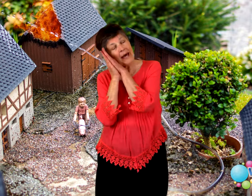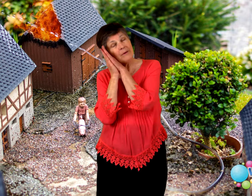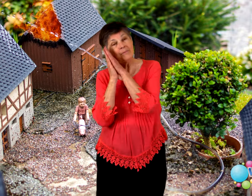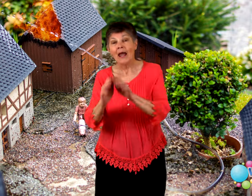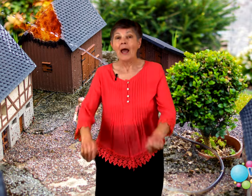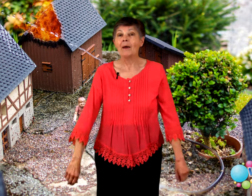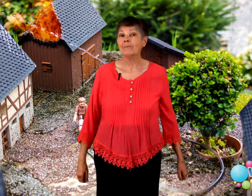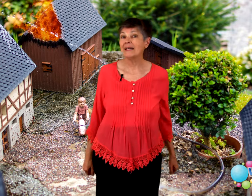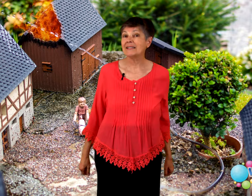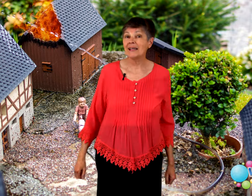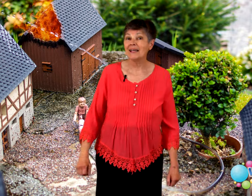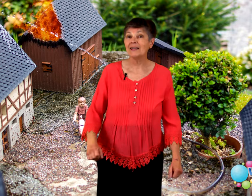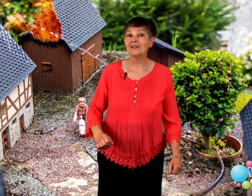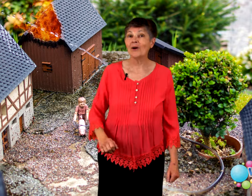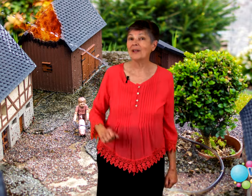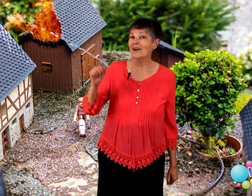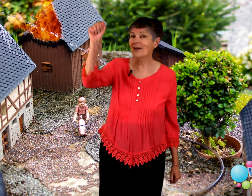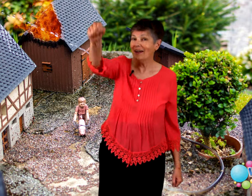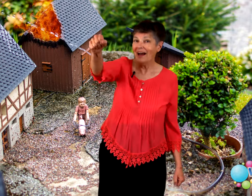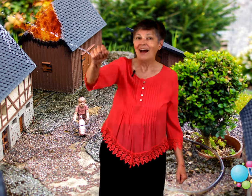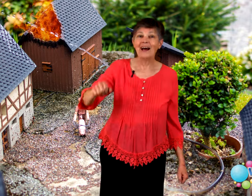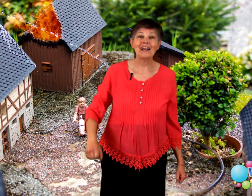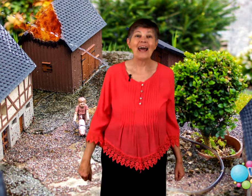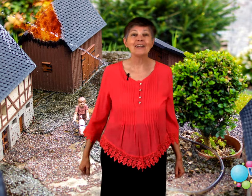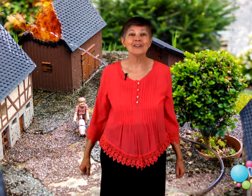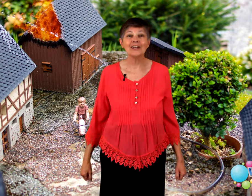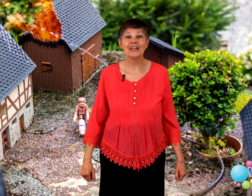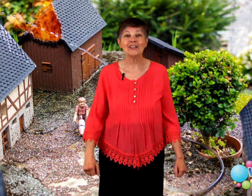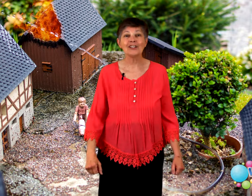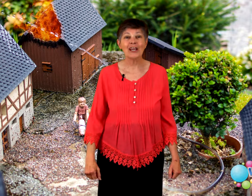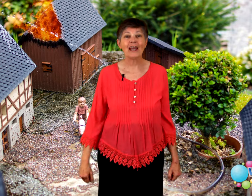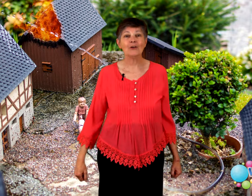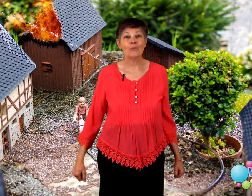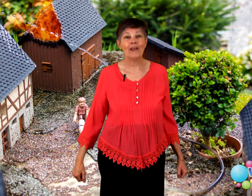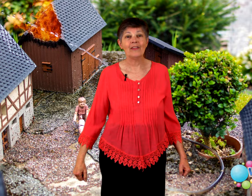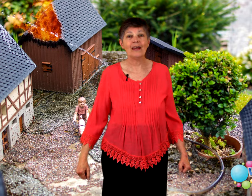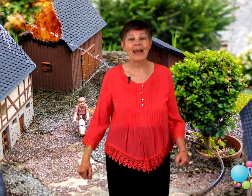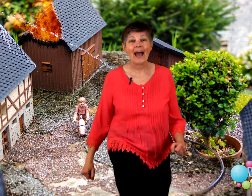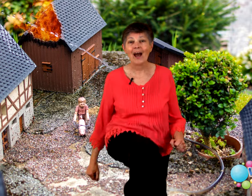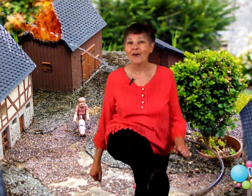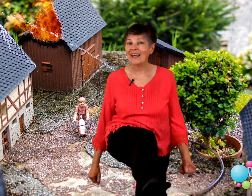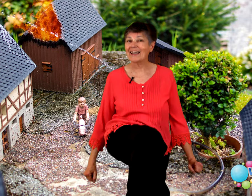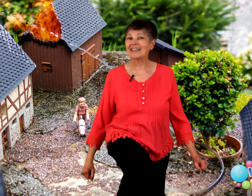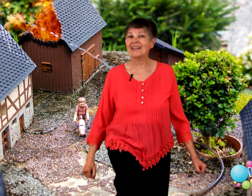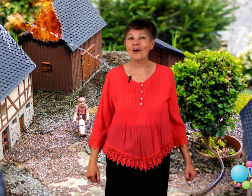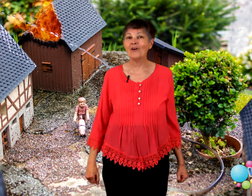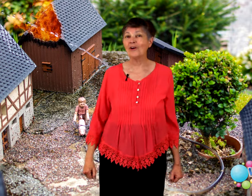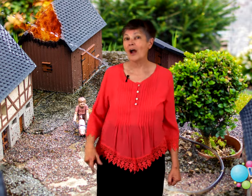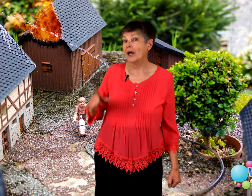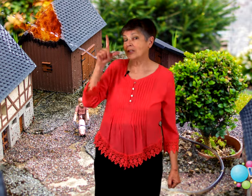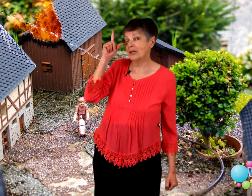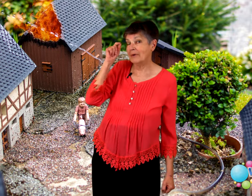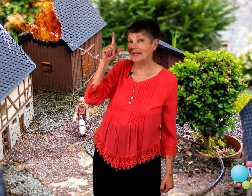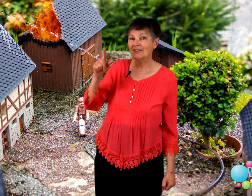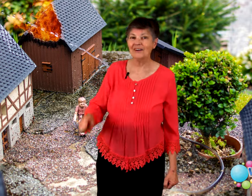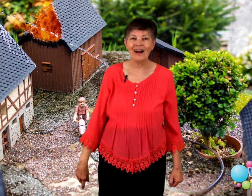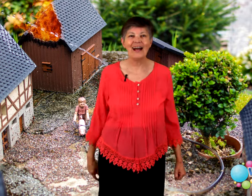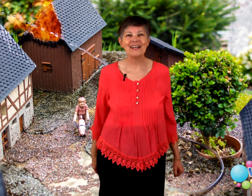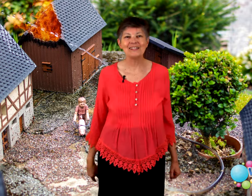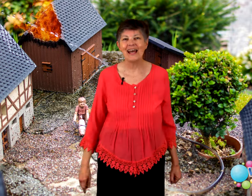Mrs. O'Leary hung a lantern in the shed. And when the cow kicked it over, she winked her eye and said,